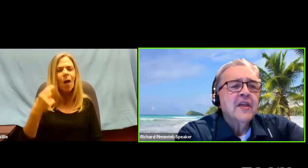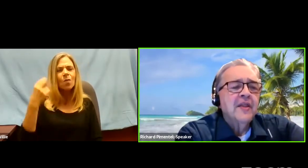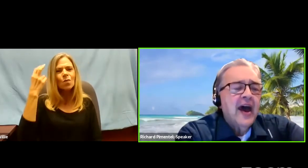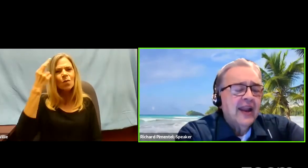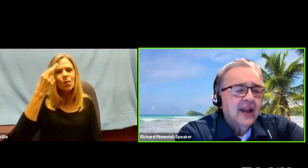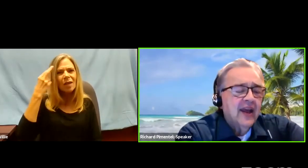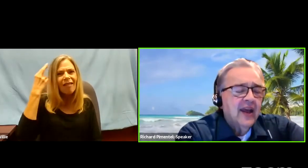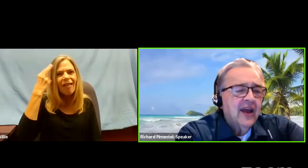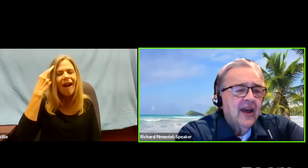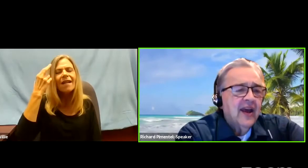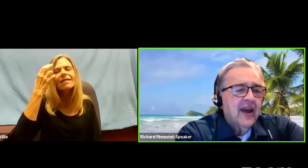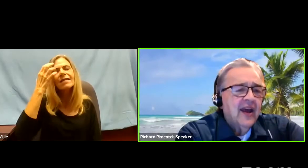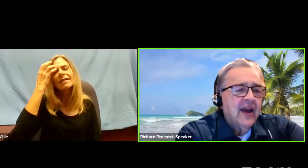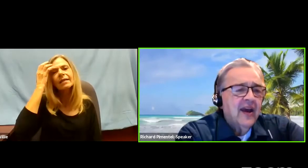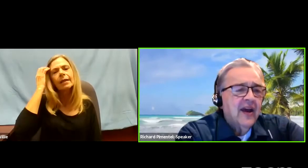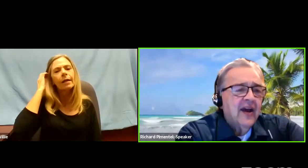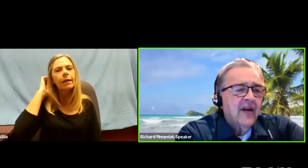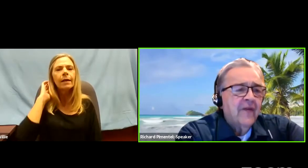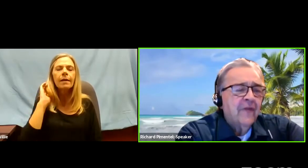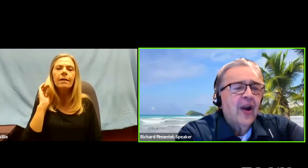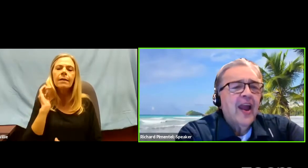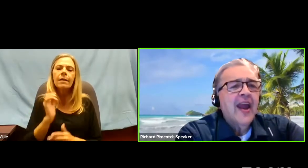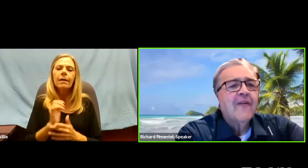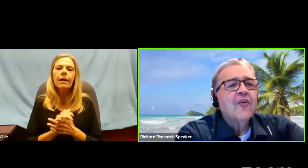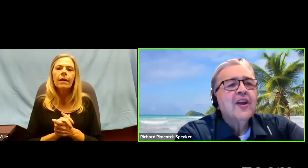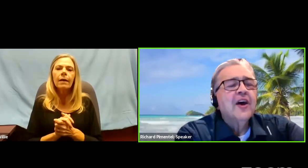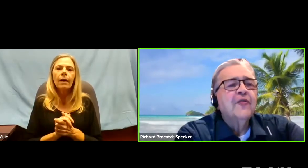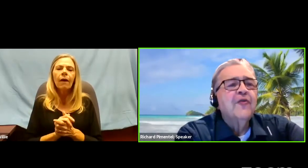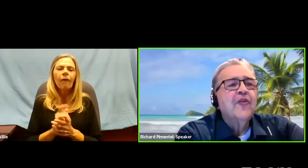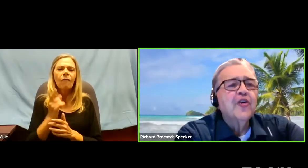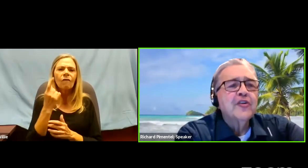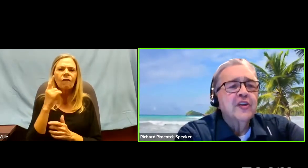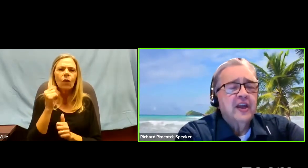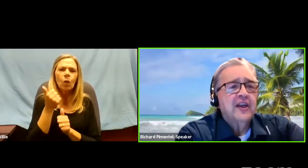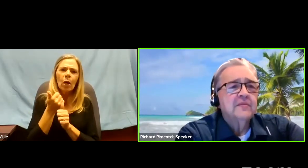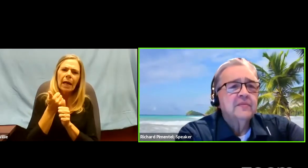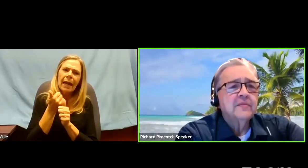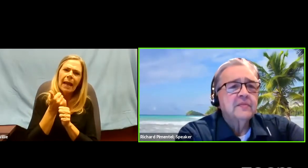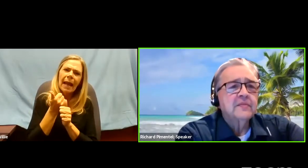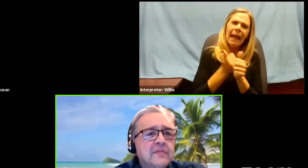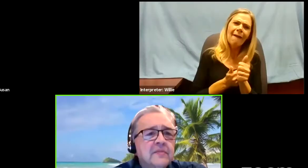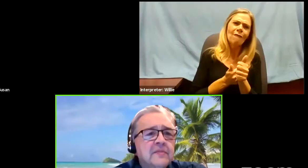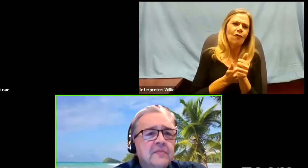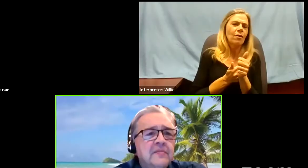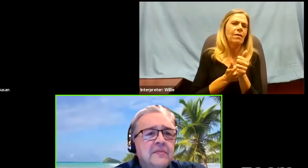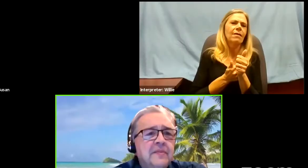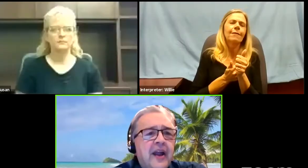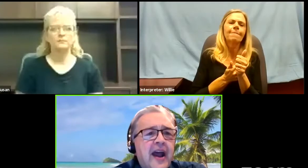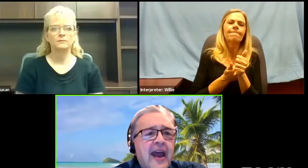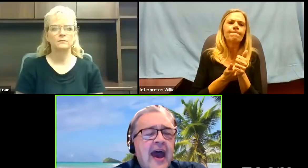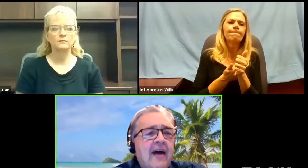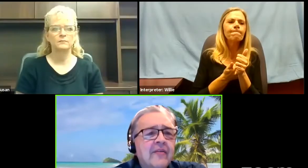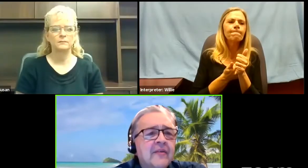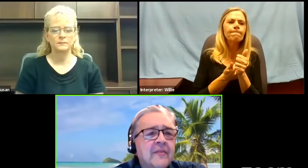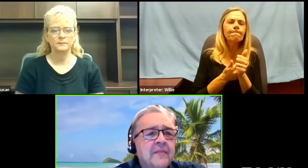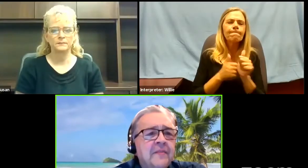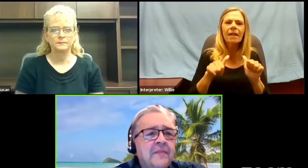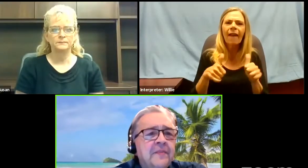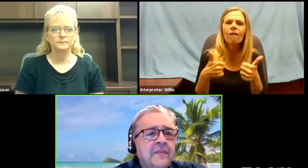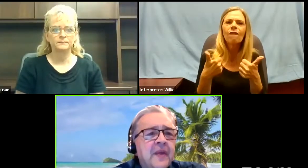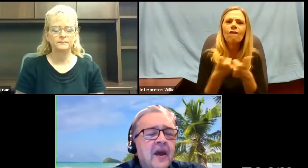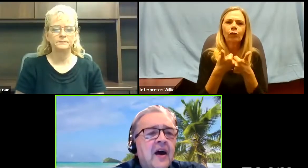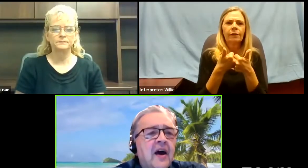that for every adversity that I have,